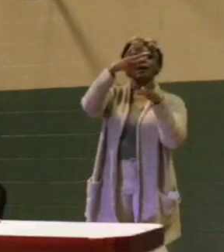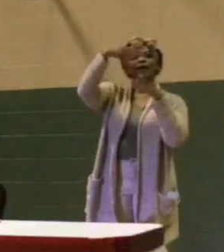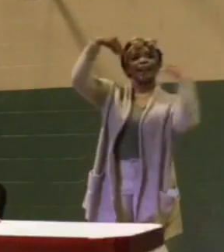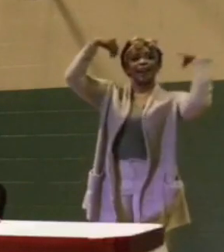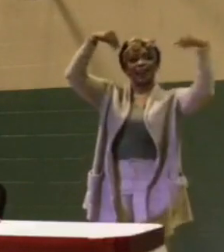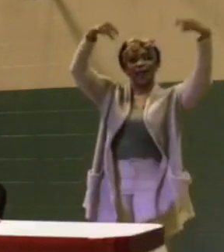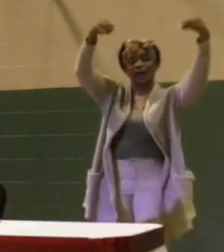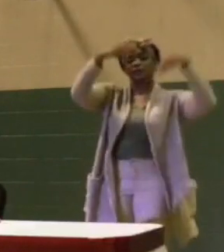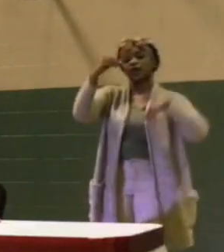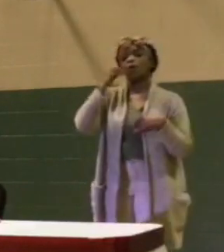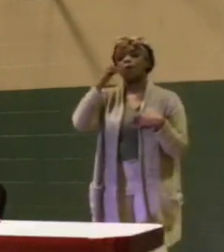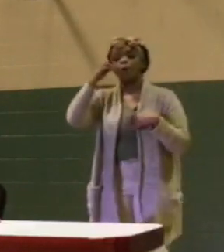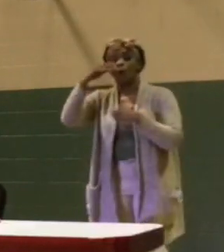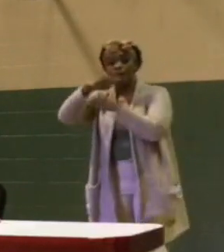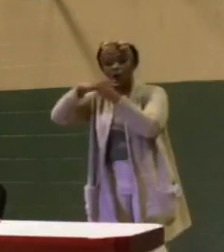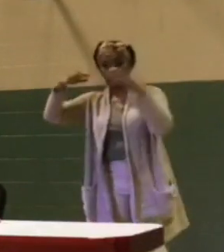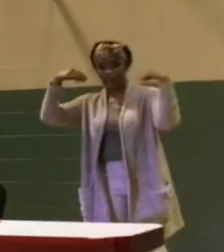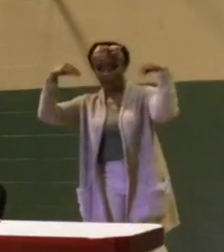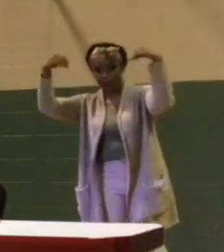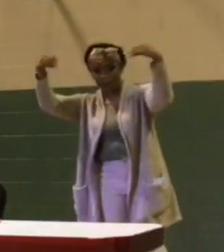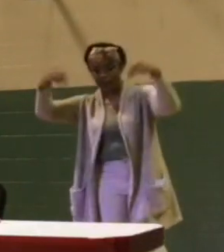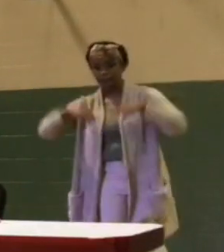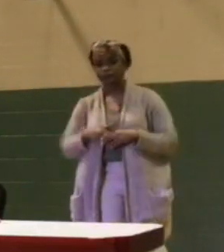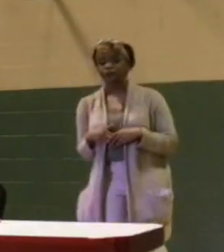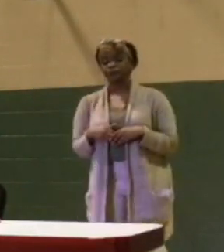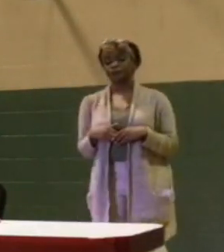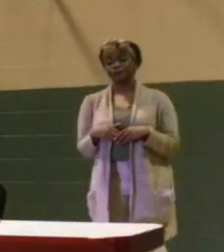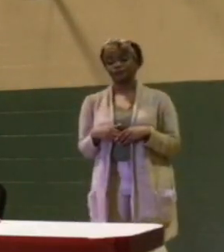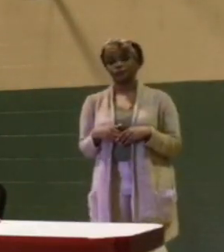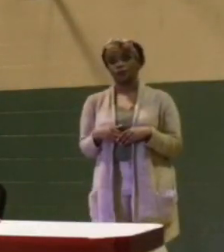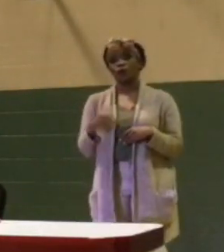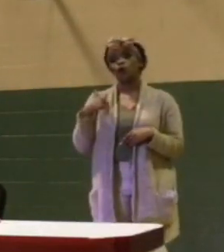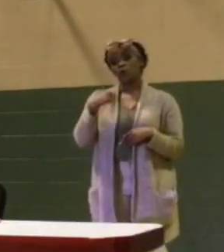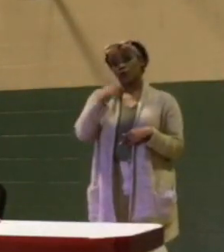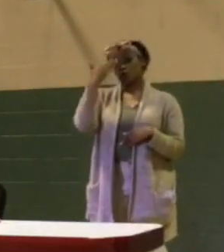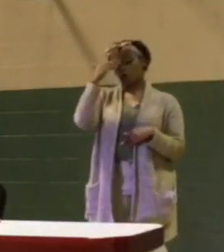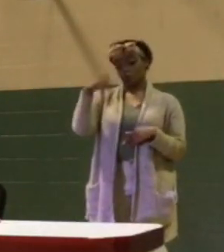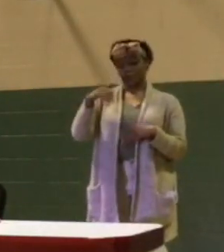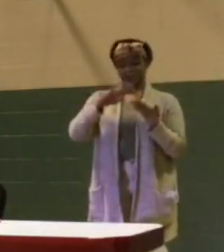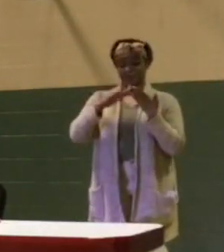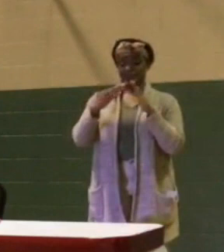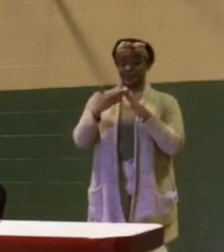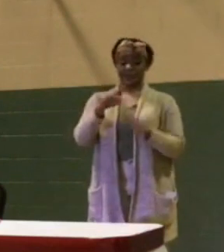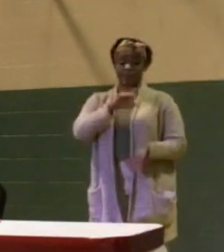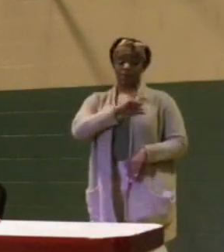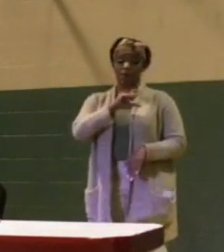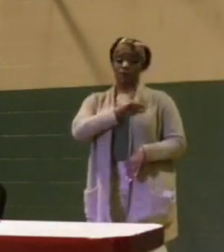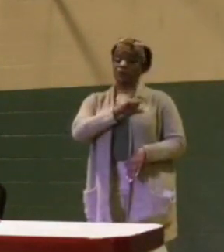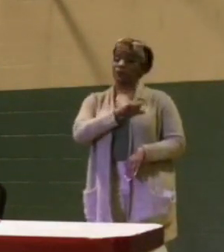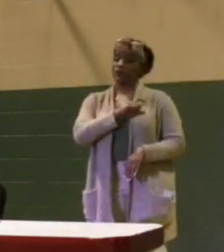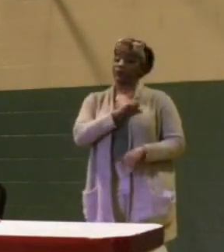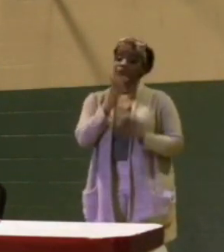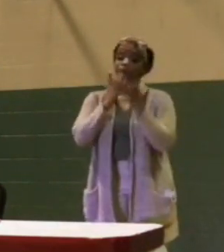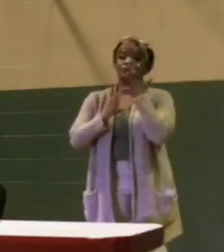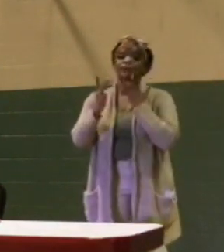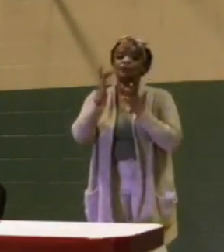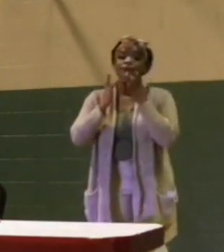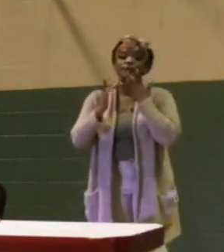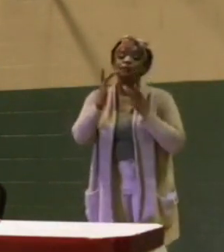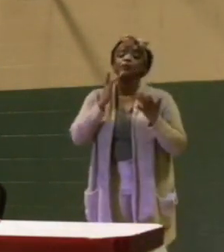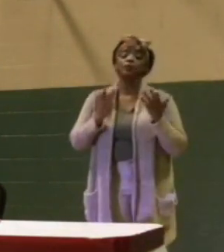Considering the city is significantly short on officers and all options should be explored,